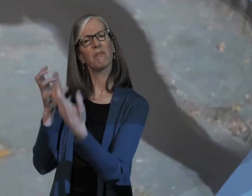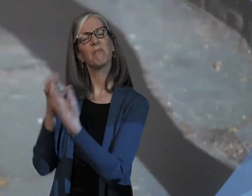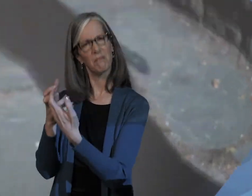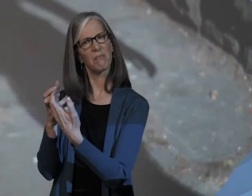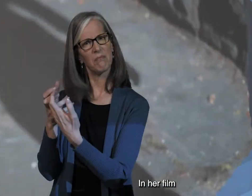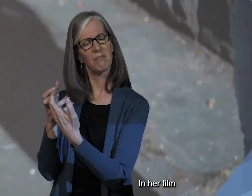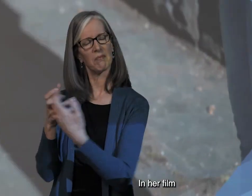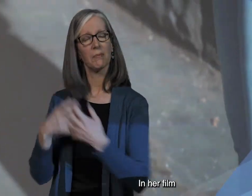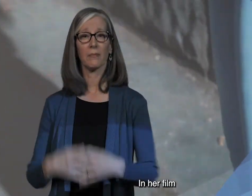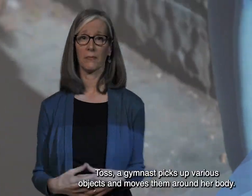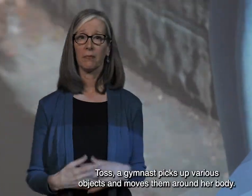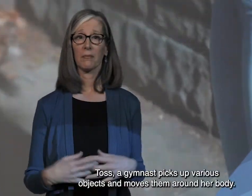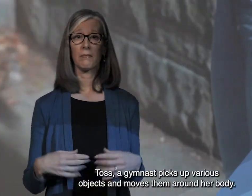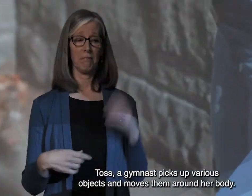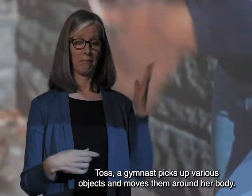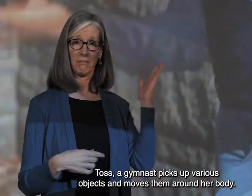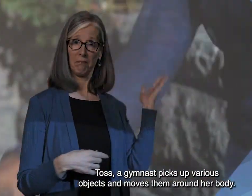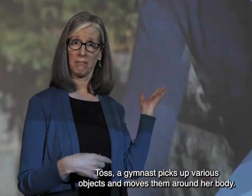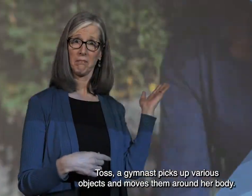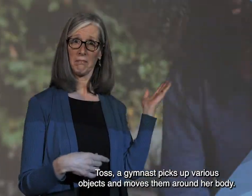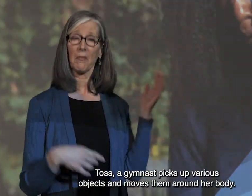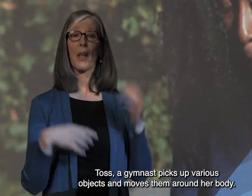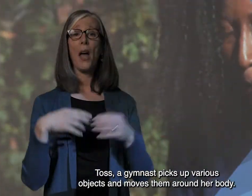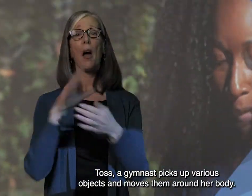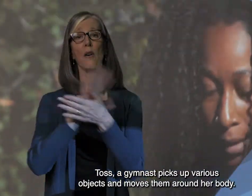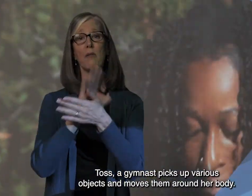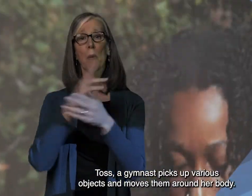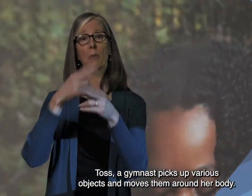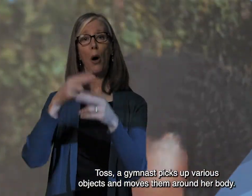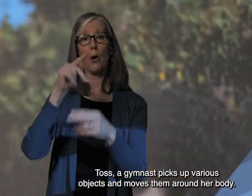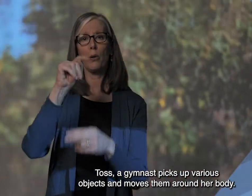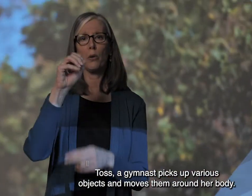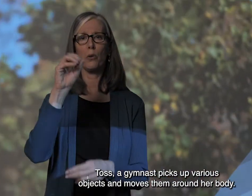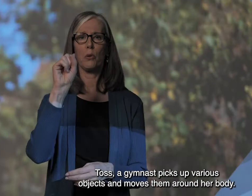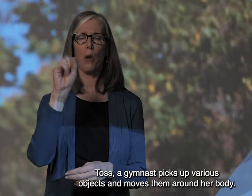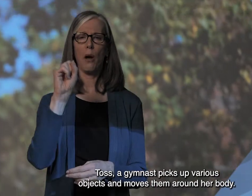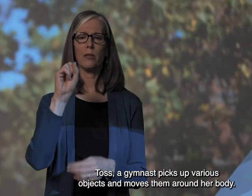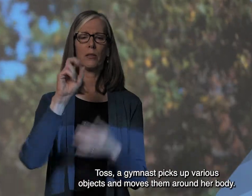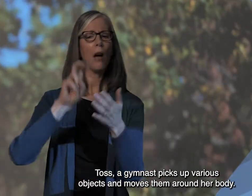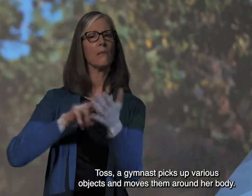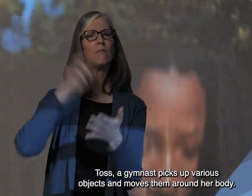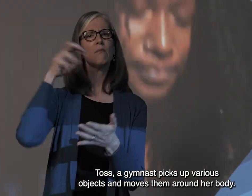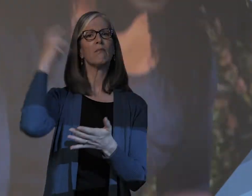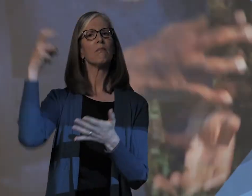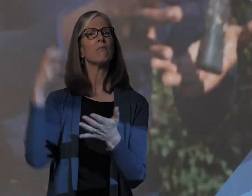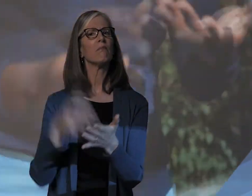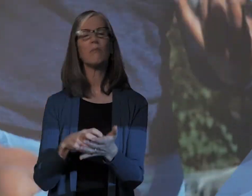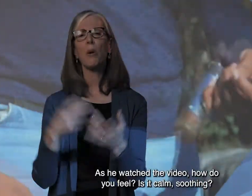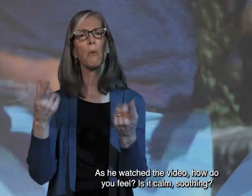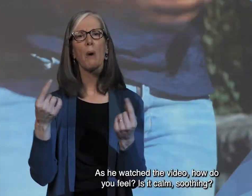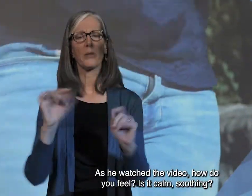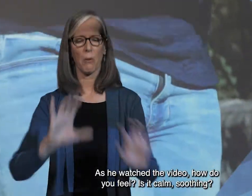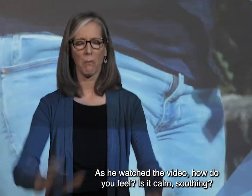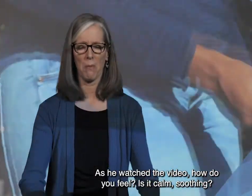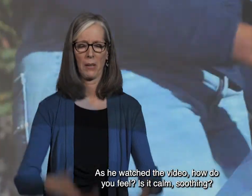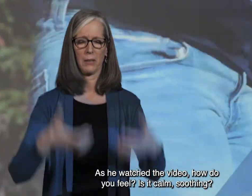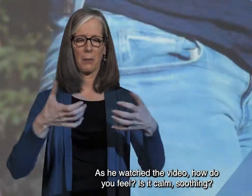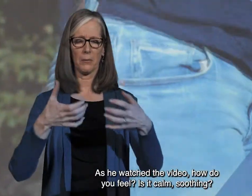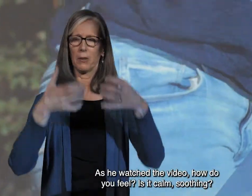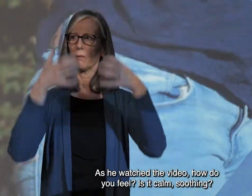In her film Toss, a gymnast picks up various objects and moves them around her body. As you watch the video, how do